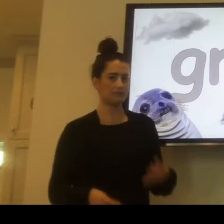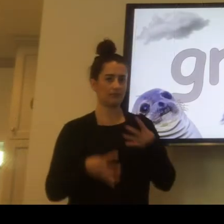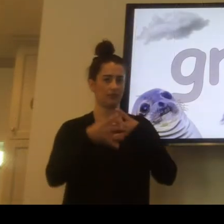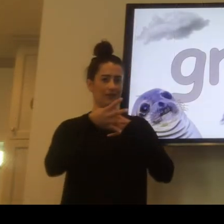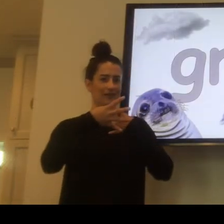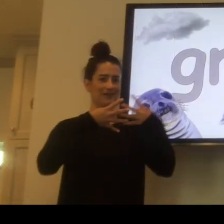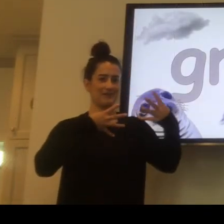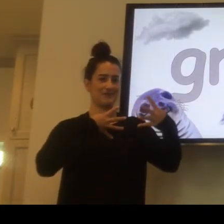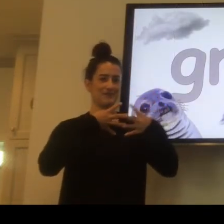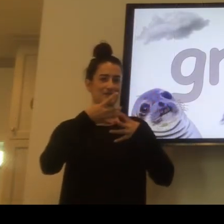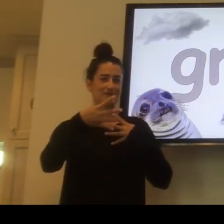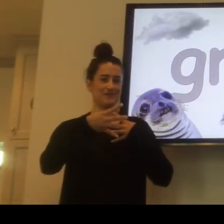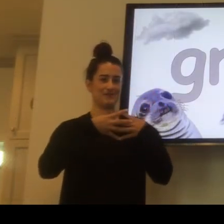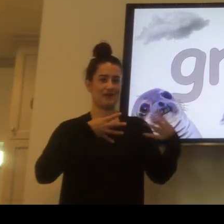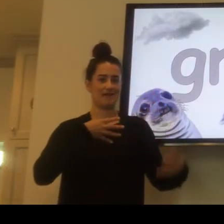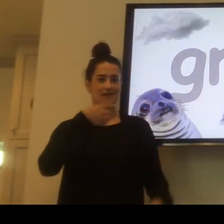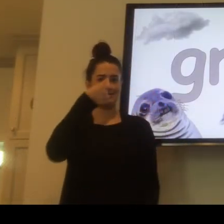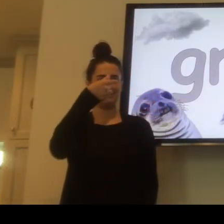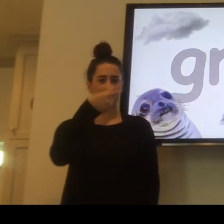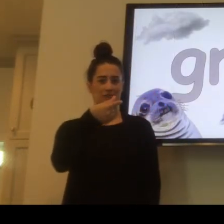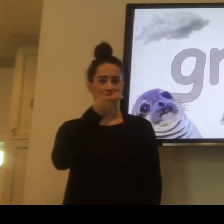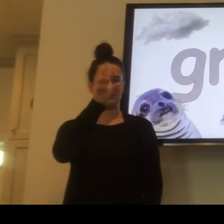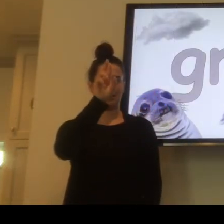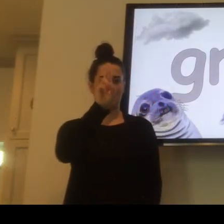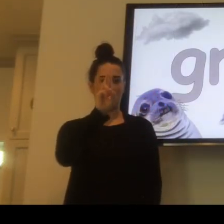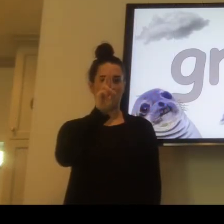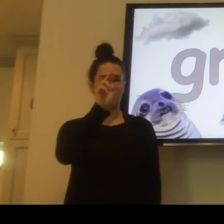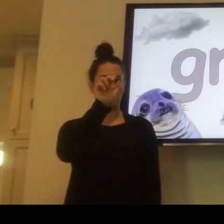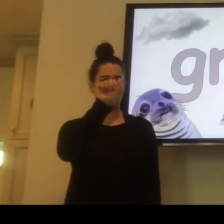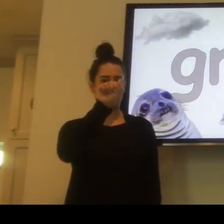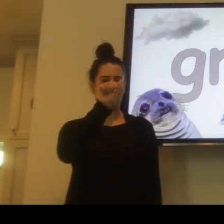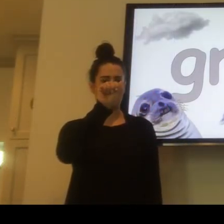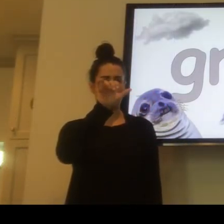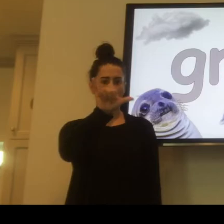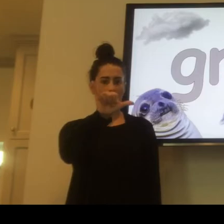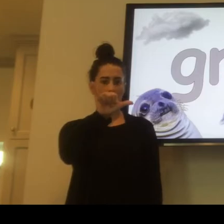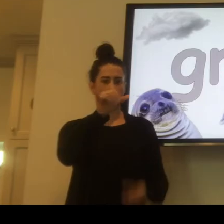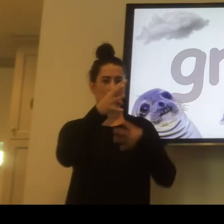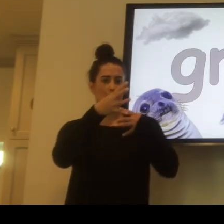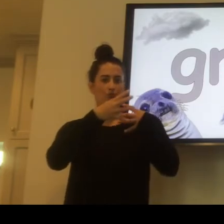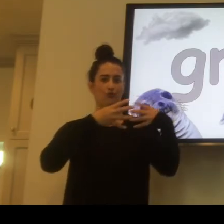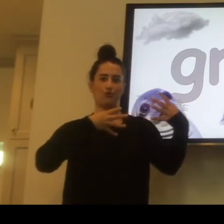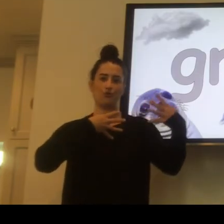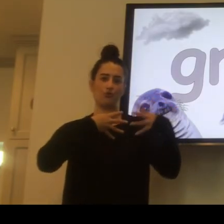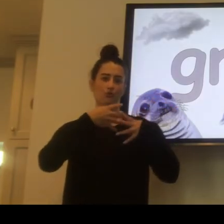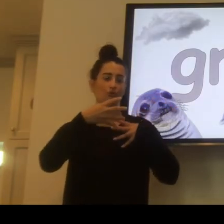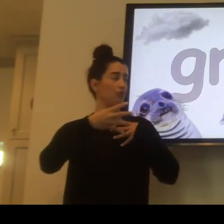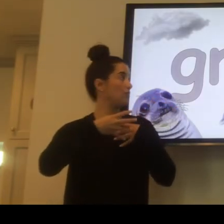Gray. G-R-A-Y. Gray.